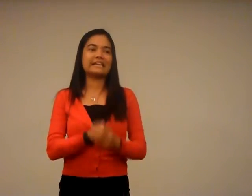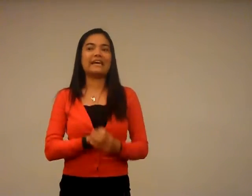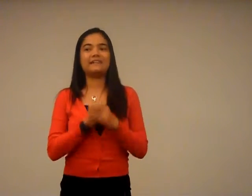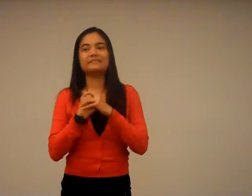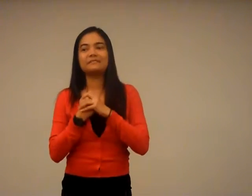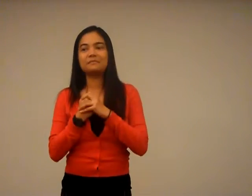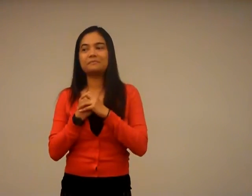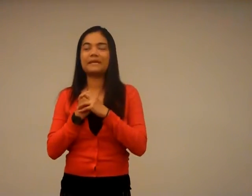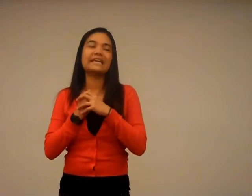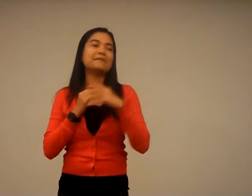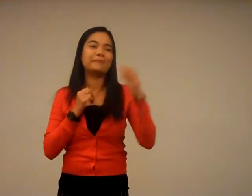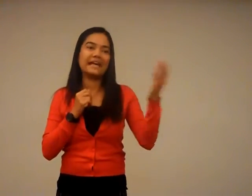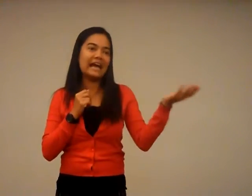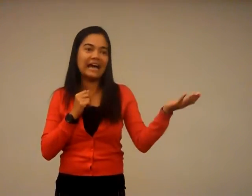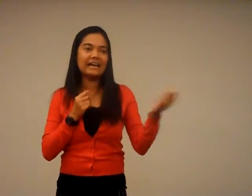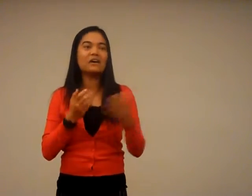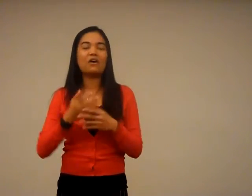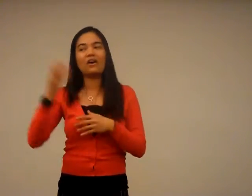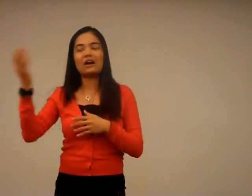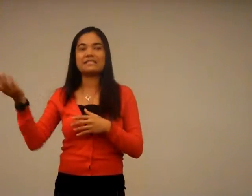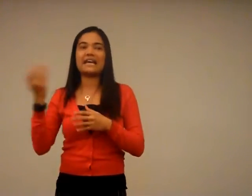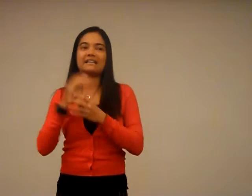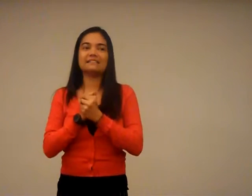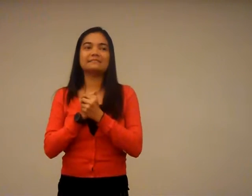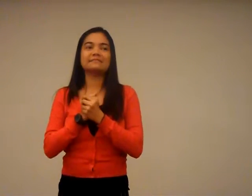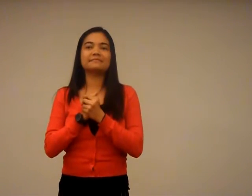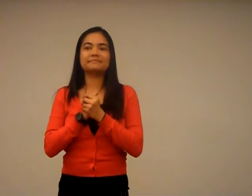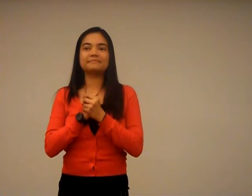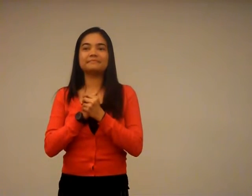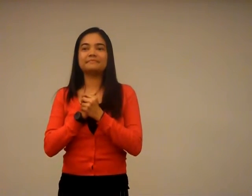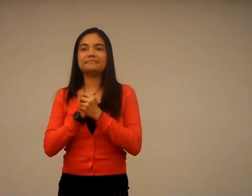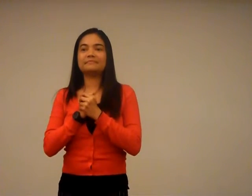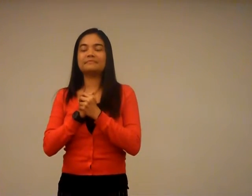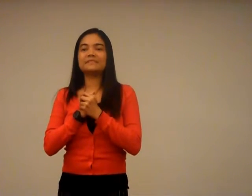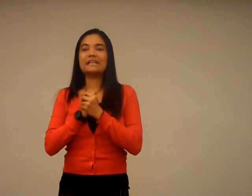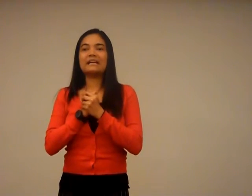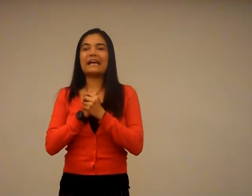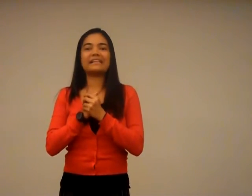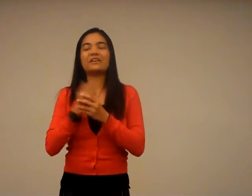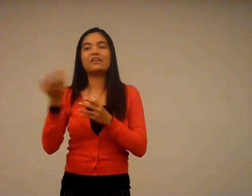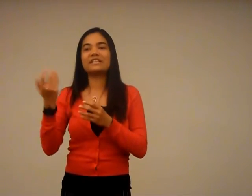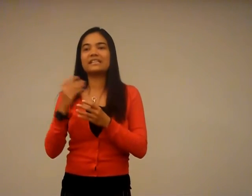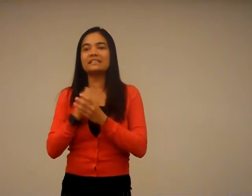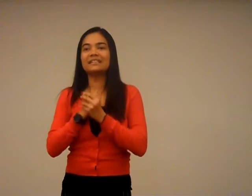billionaire. Be it in PLI or outside. Very early. I cannot read it.